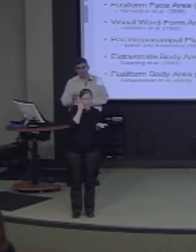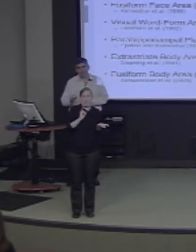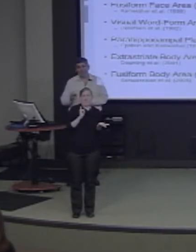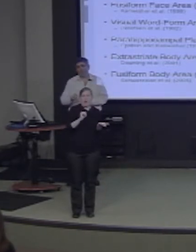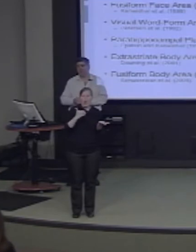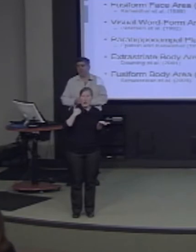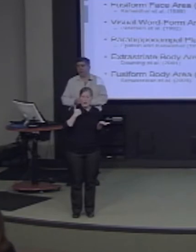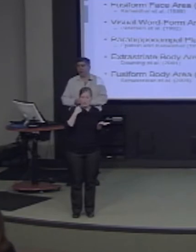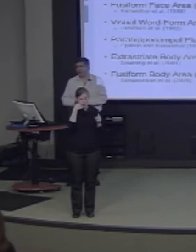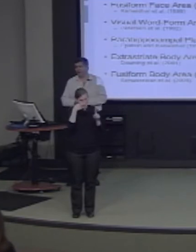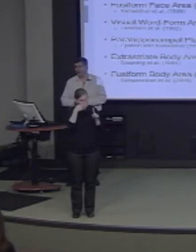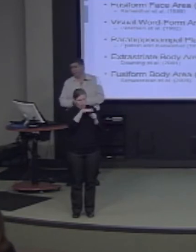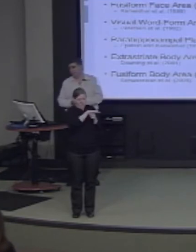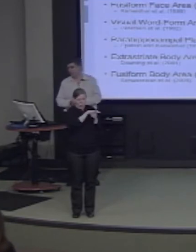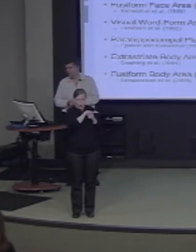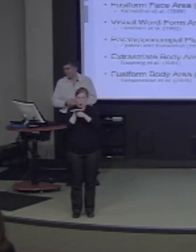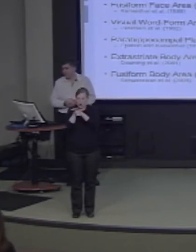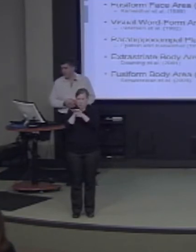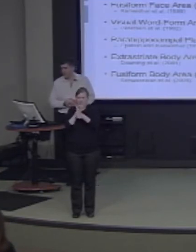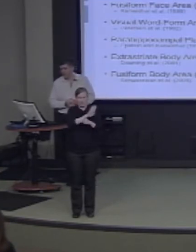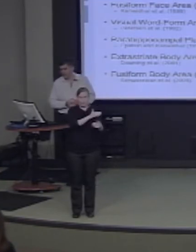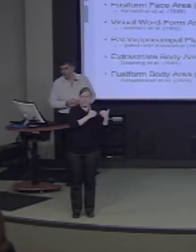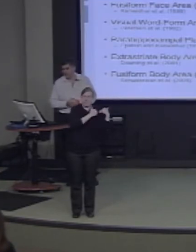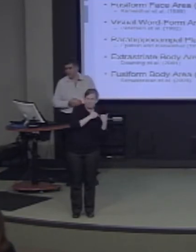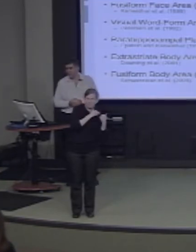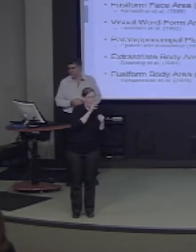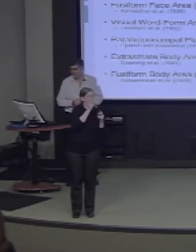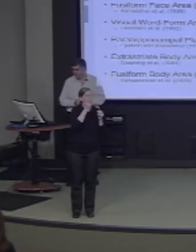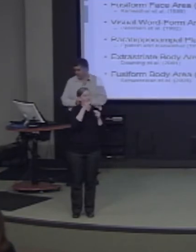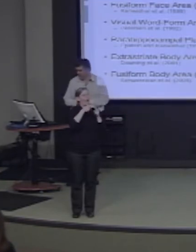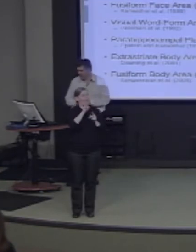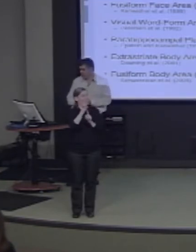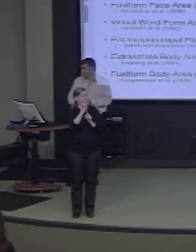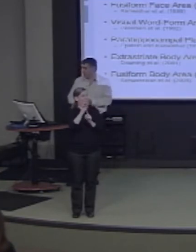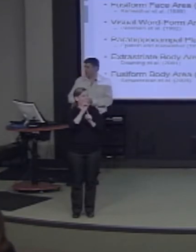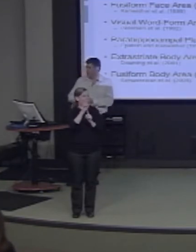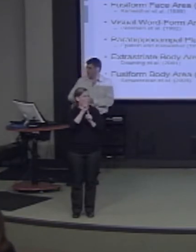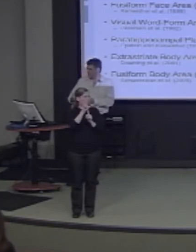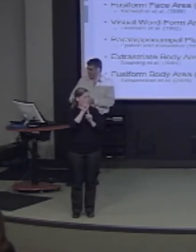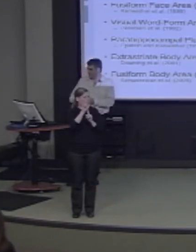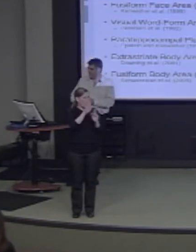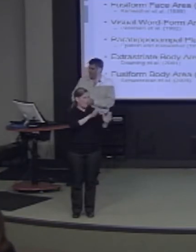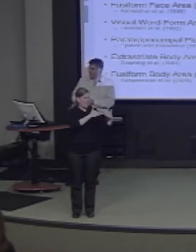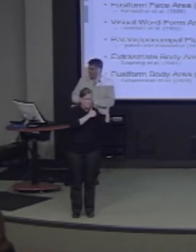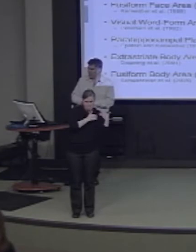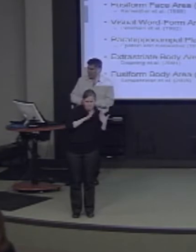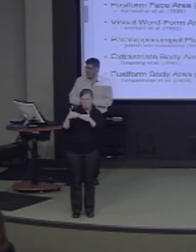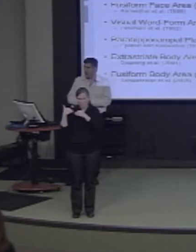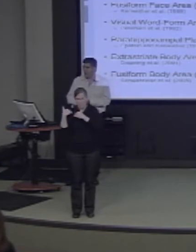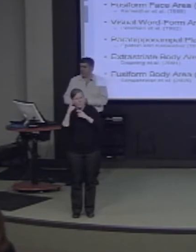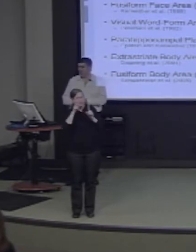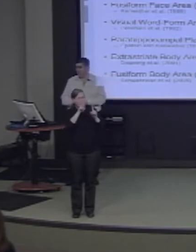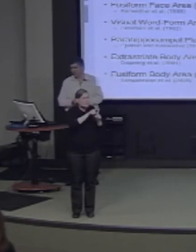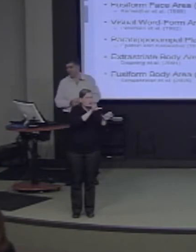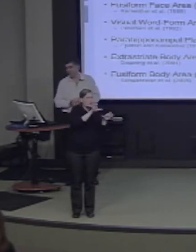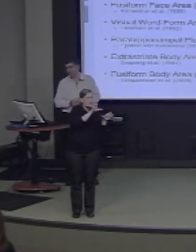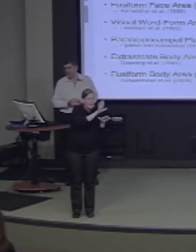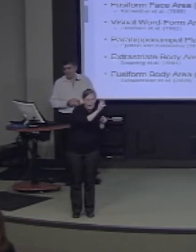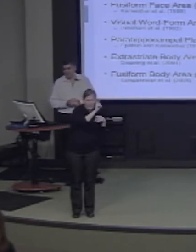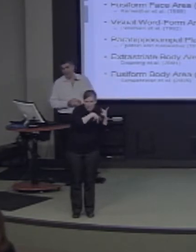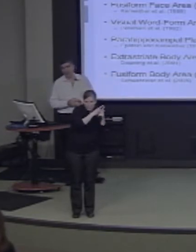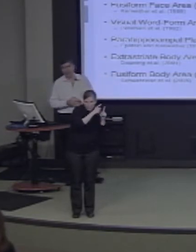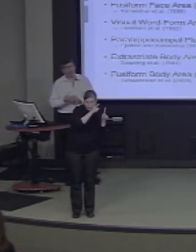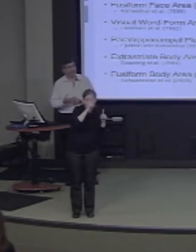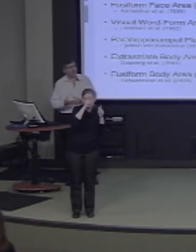dedicated specific modules for particular kinds of visual stimuli. So Nancy Kanwisher and colleagues have